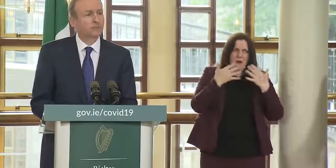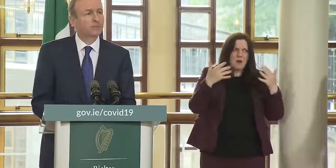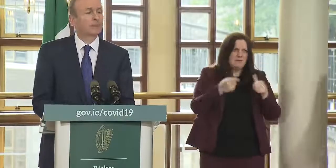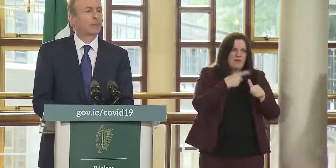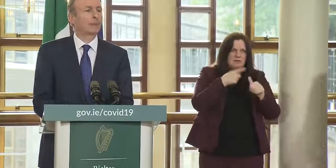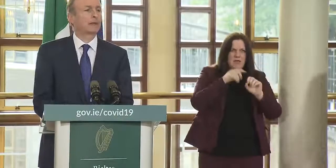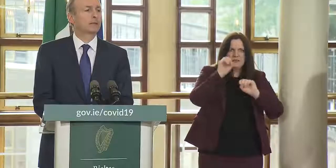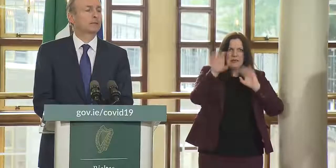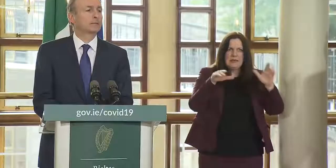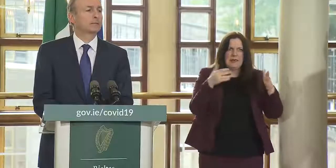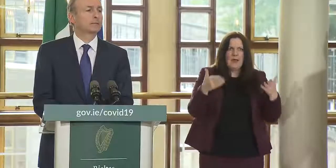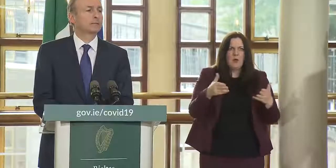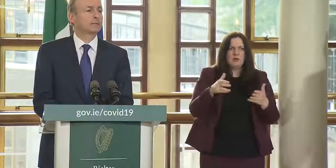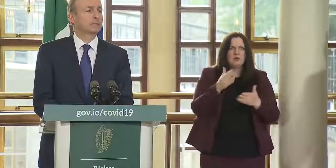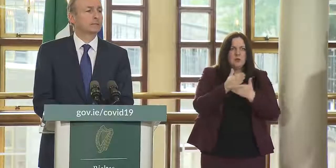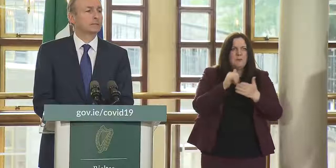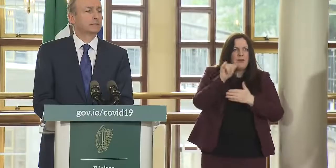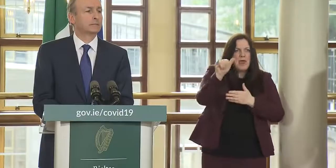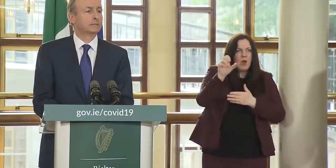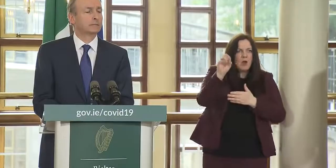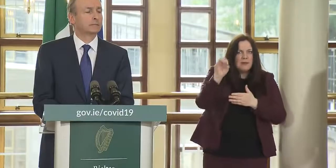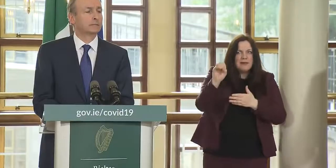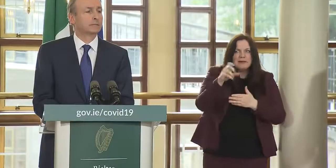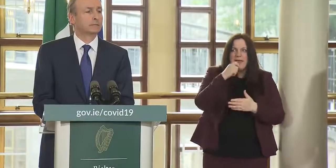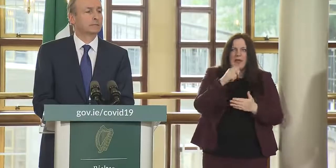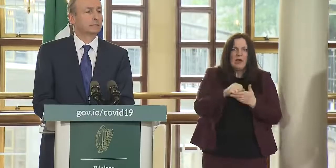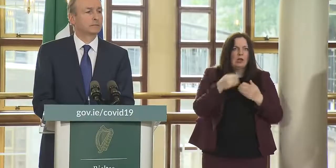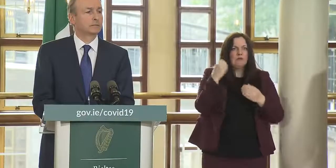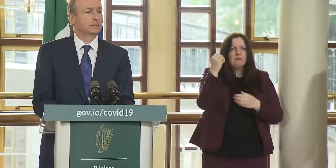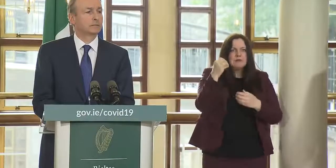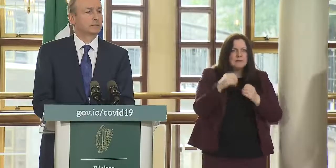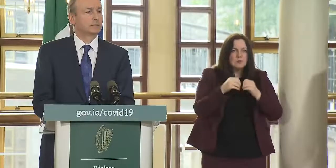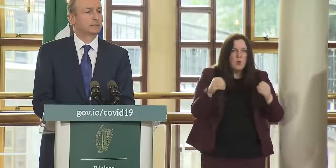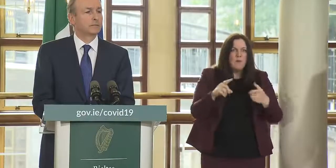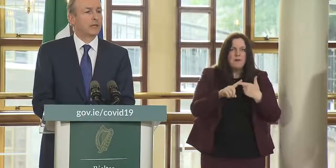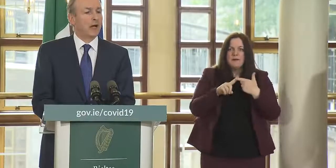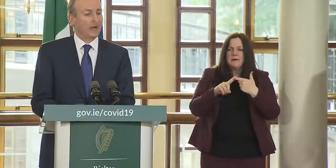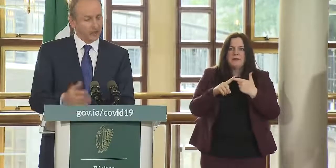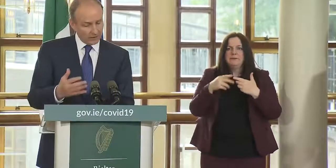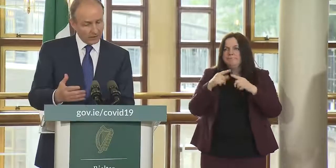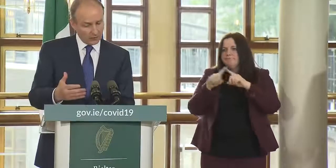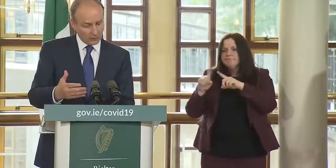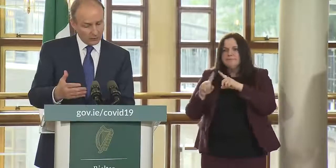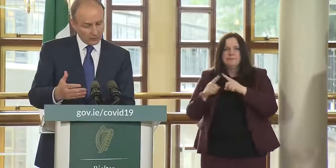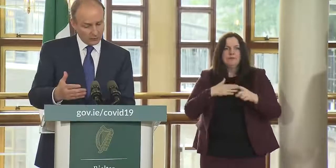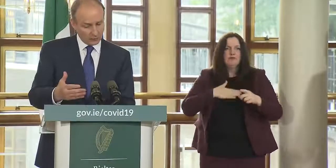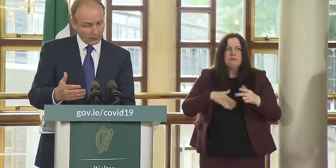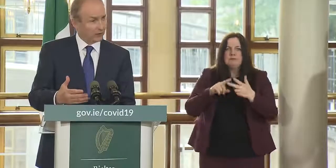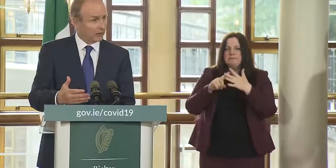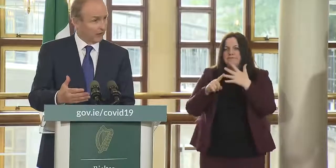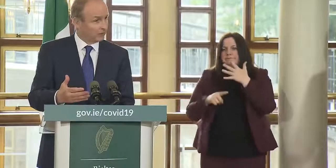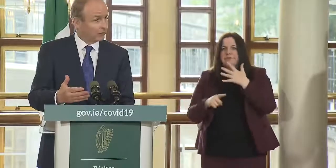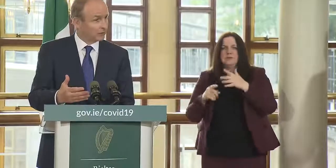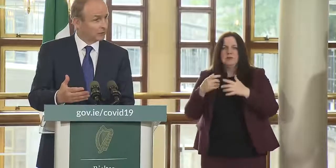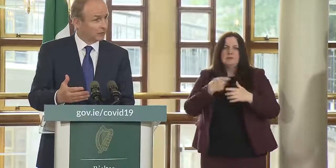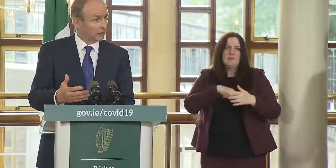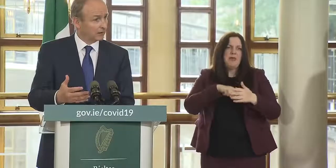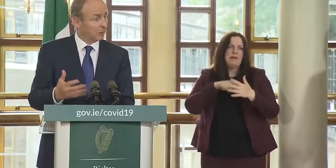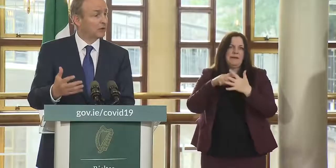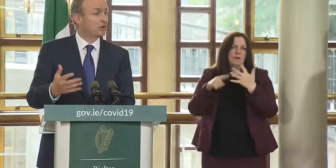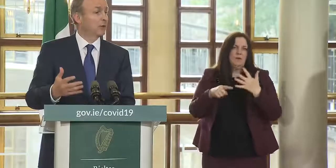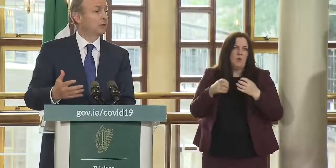of them saying that uh greece is open other countries are open is that not undermining the advice that you're giving i think it to to to yes